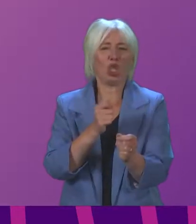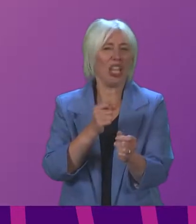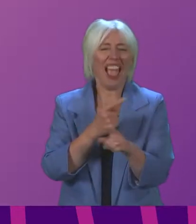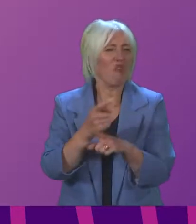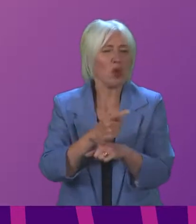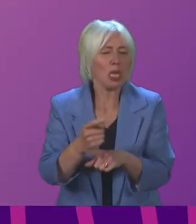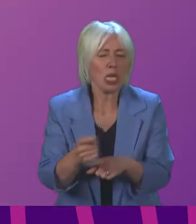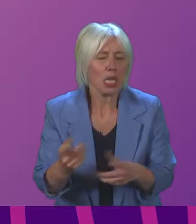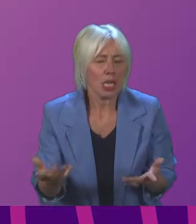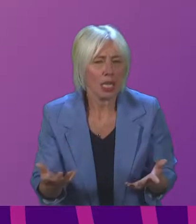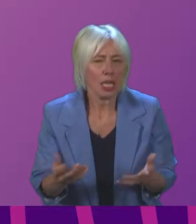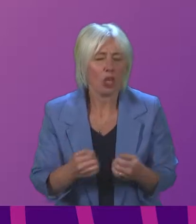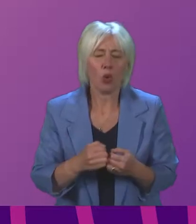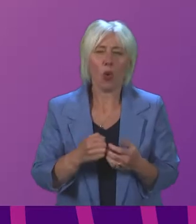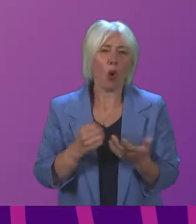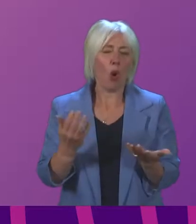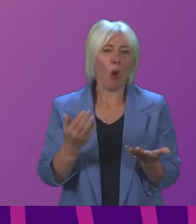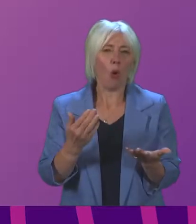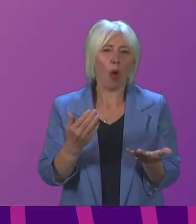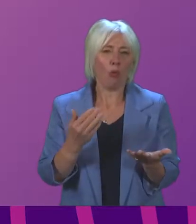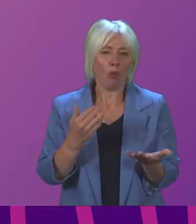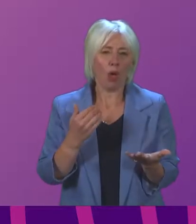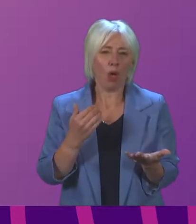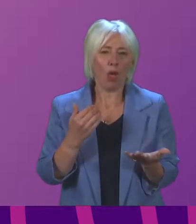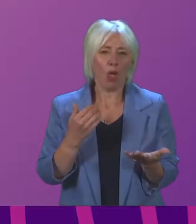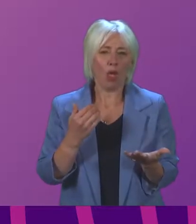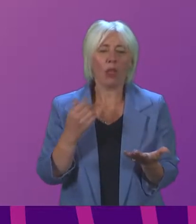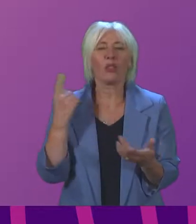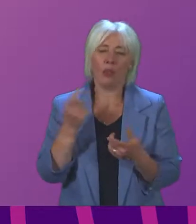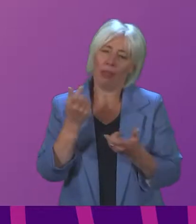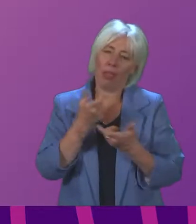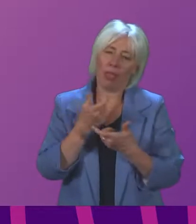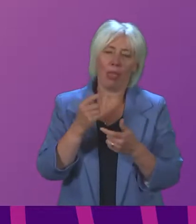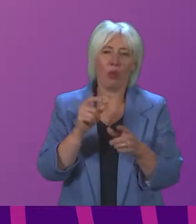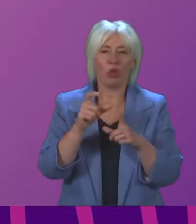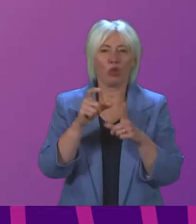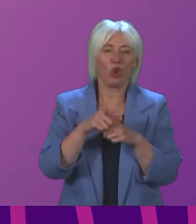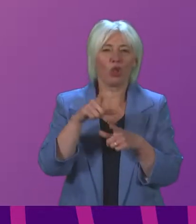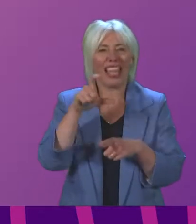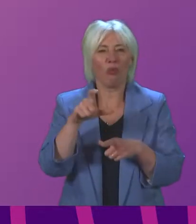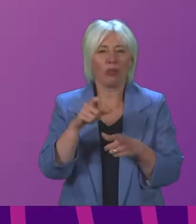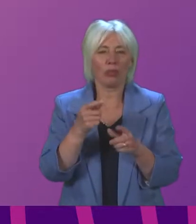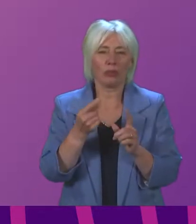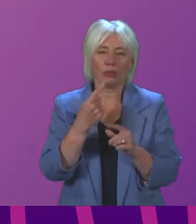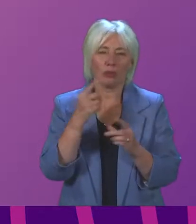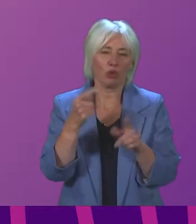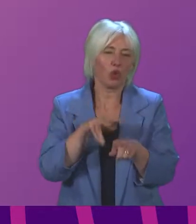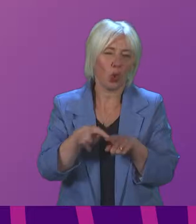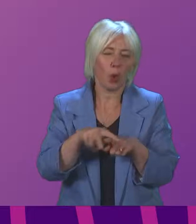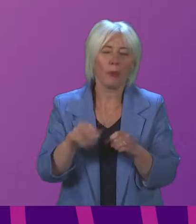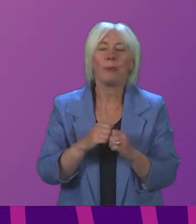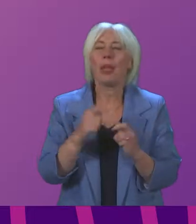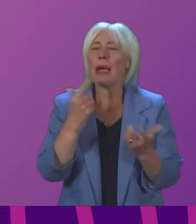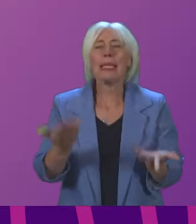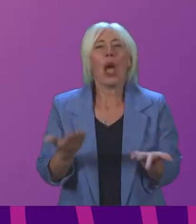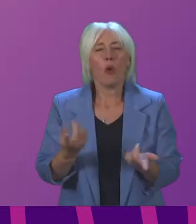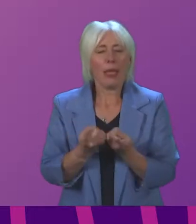that almost all we had to do was react to that. However, now that things have settled a